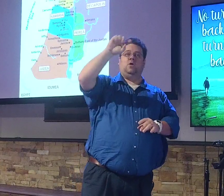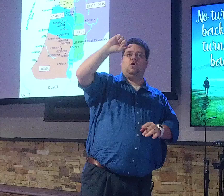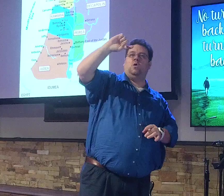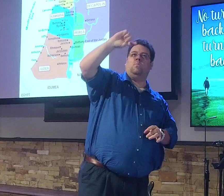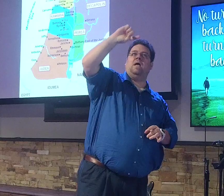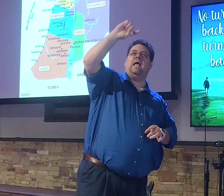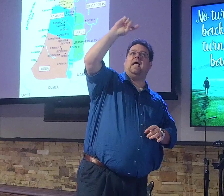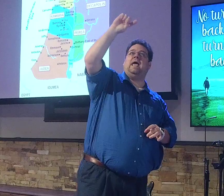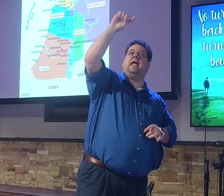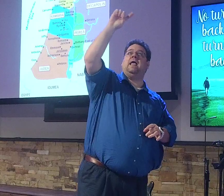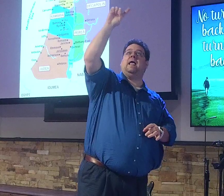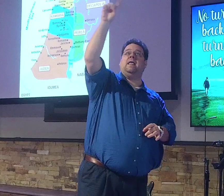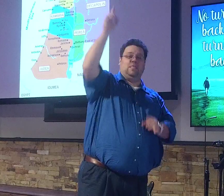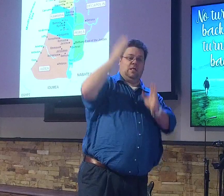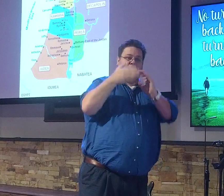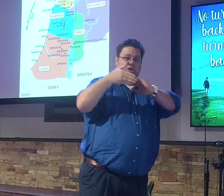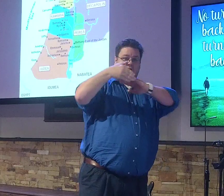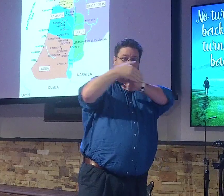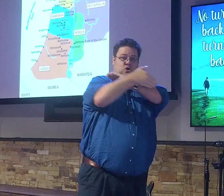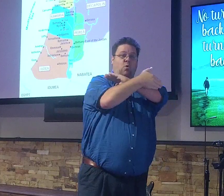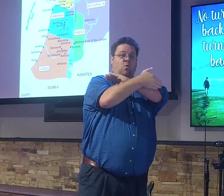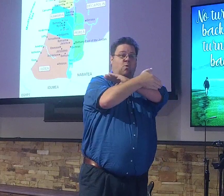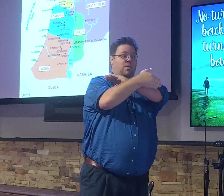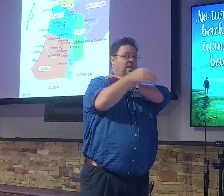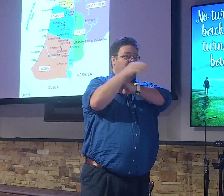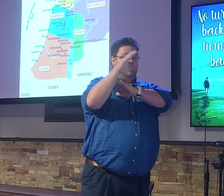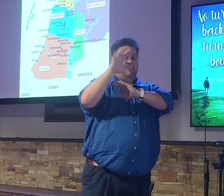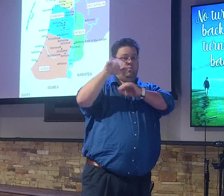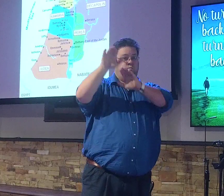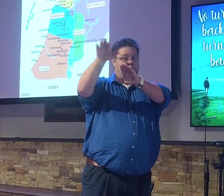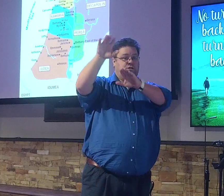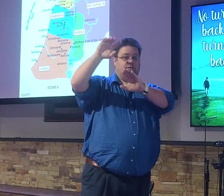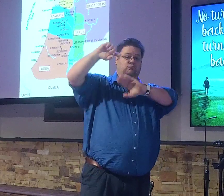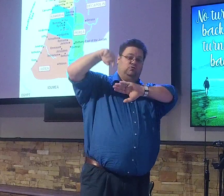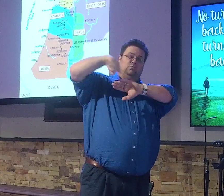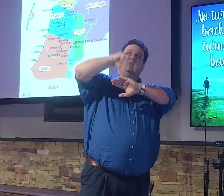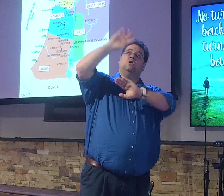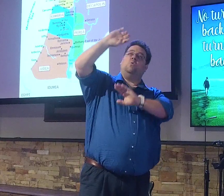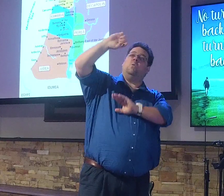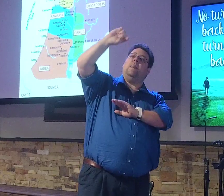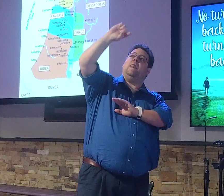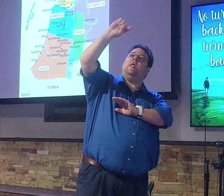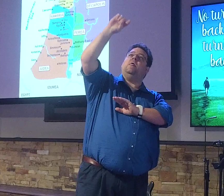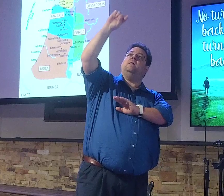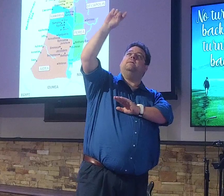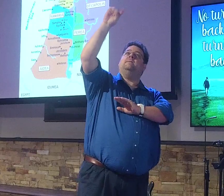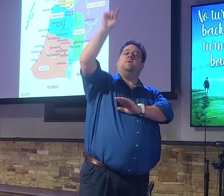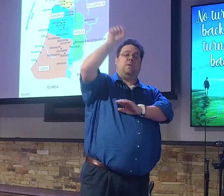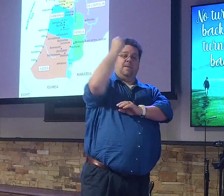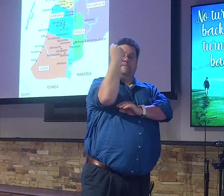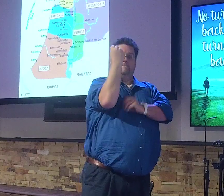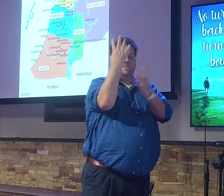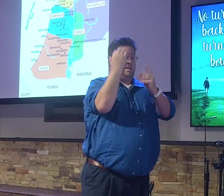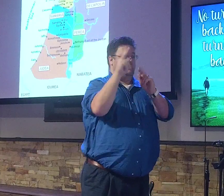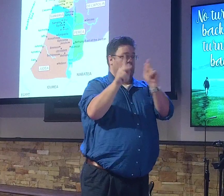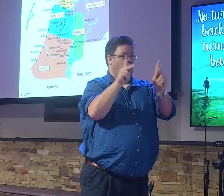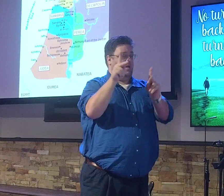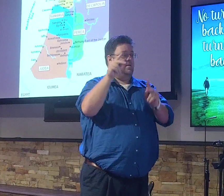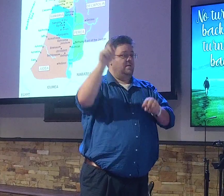here. So you've got the shoreline around the, uh, the Sea of Galilee, and many of the 12 were from this shoreline area.